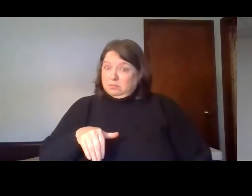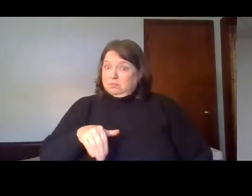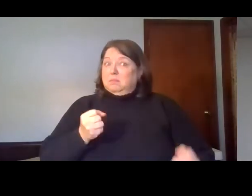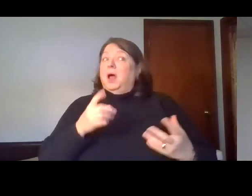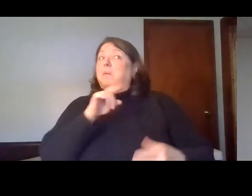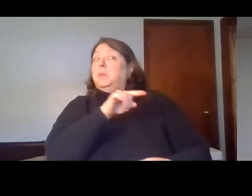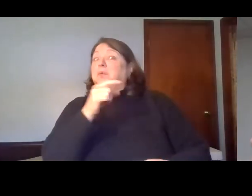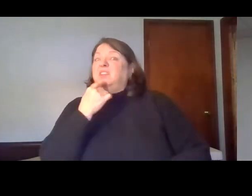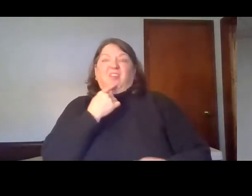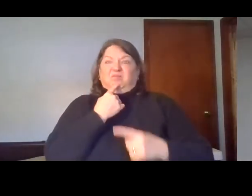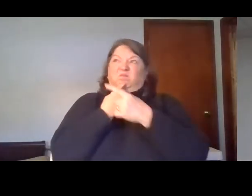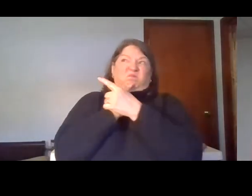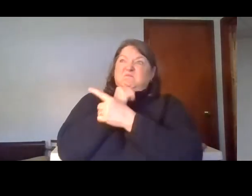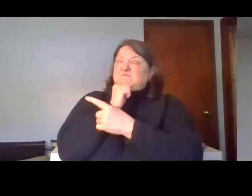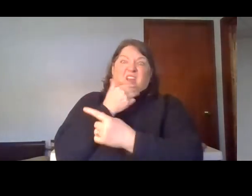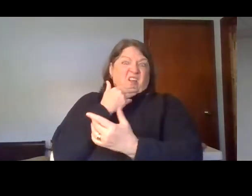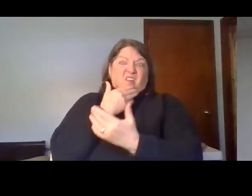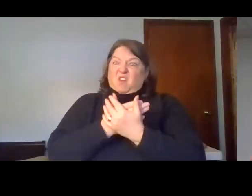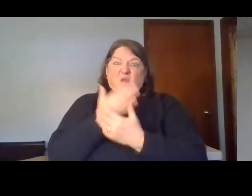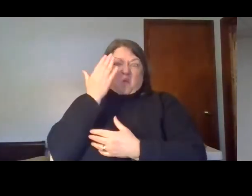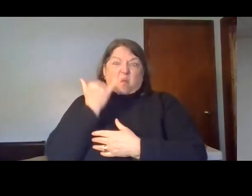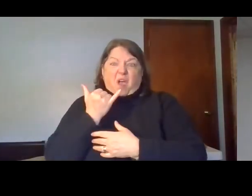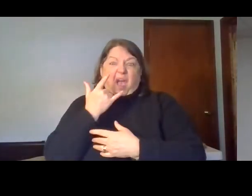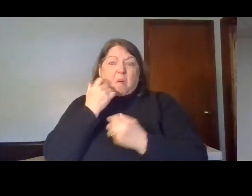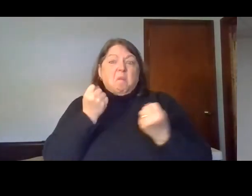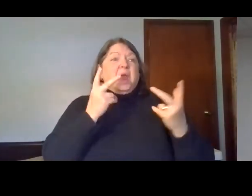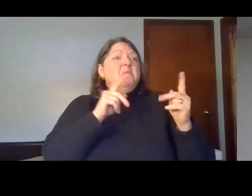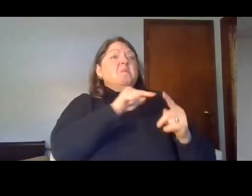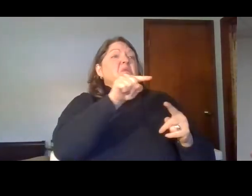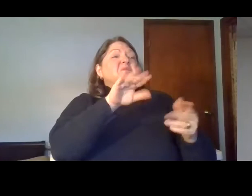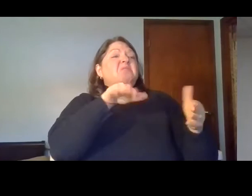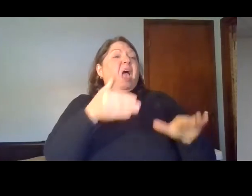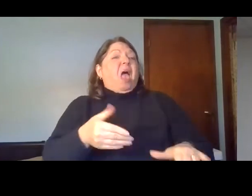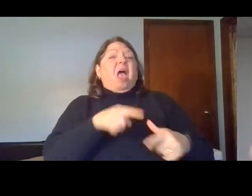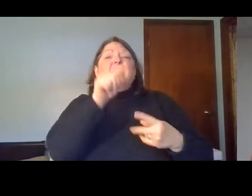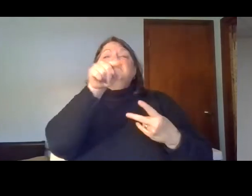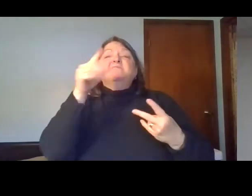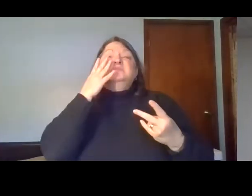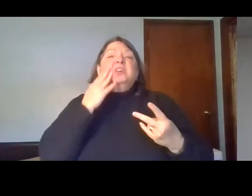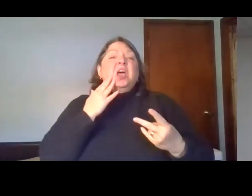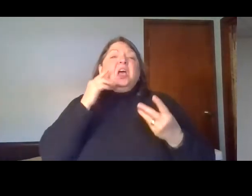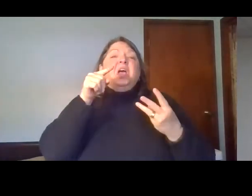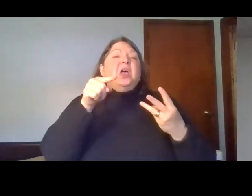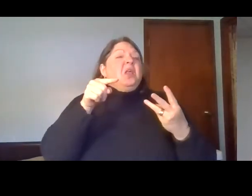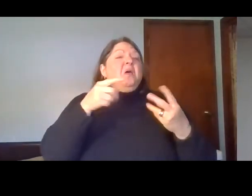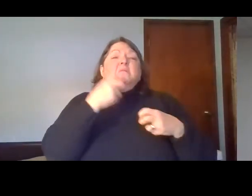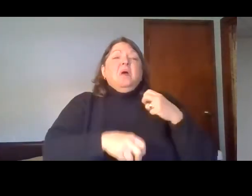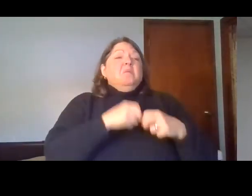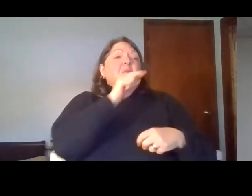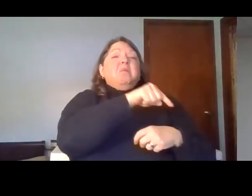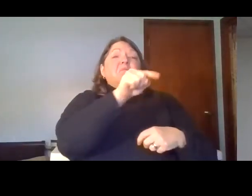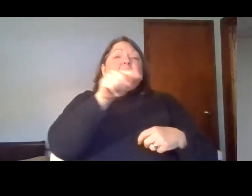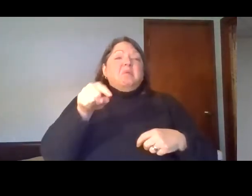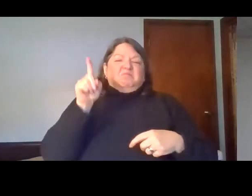on in our world? How can he be good with all the death and all the sadness and all the crying and all the tears and all the hurt and all the